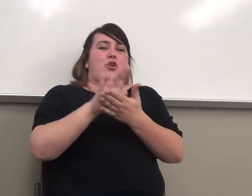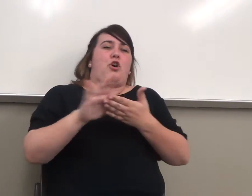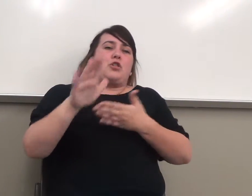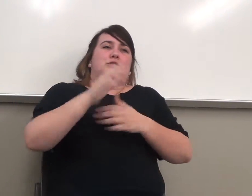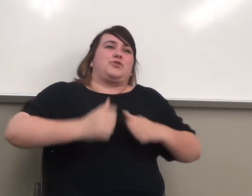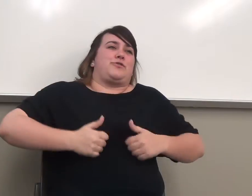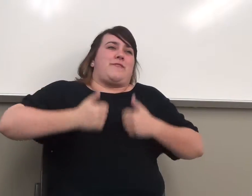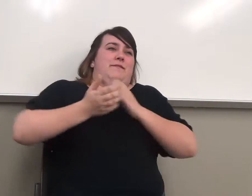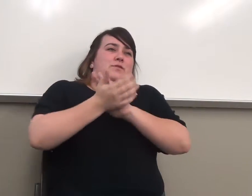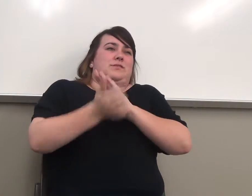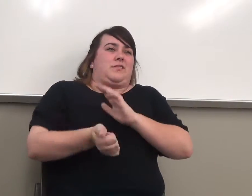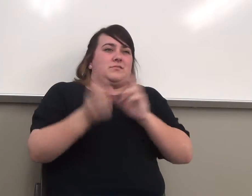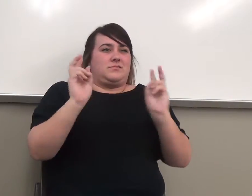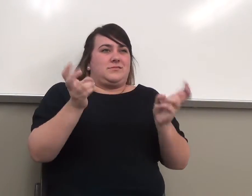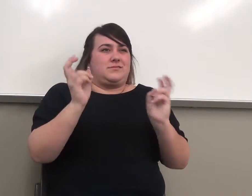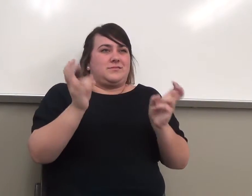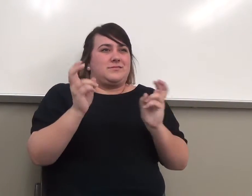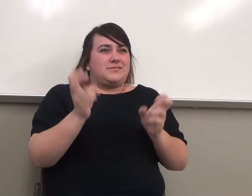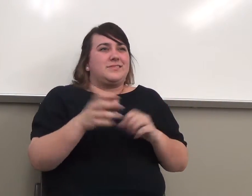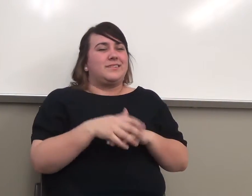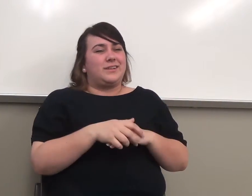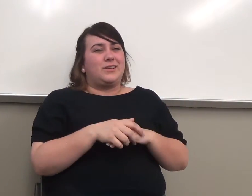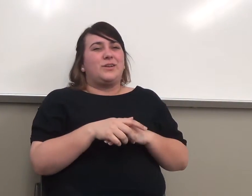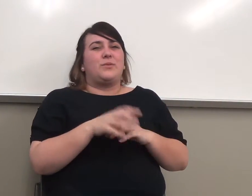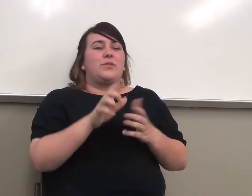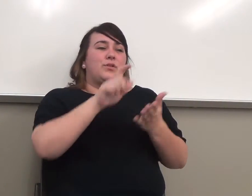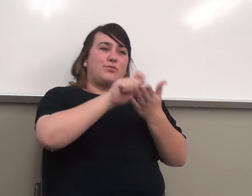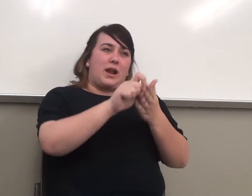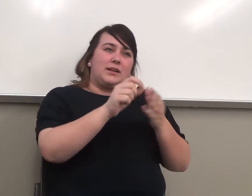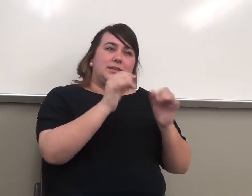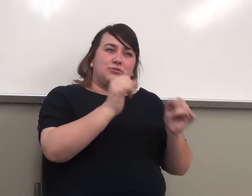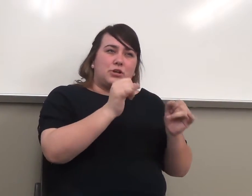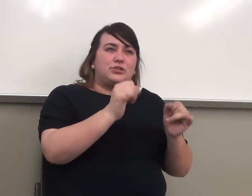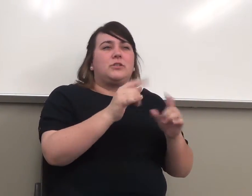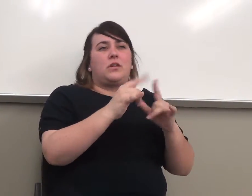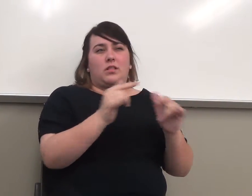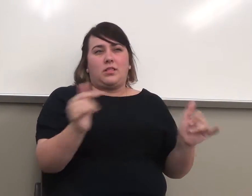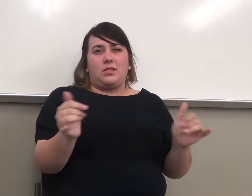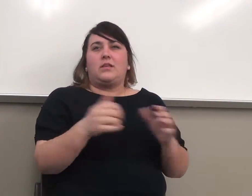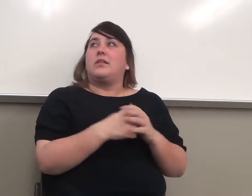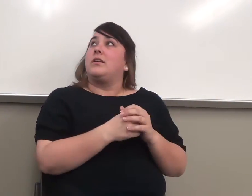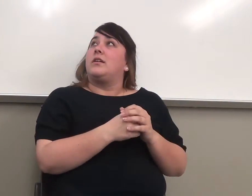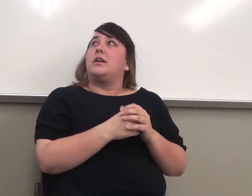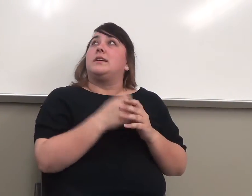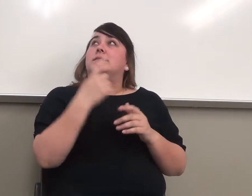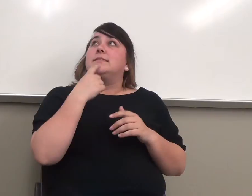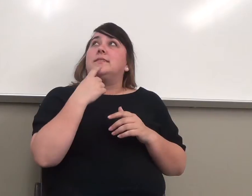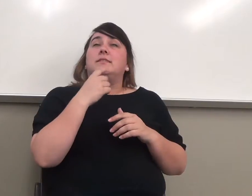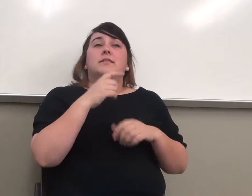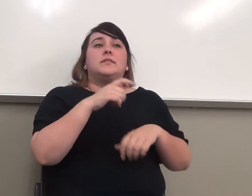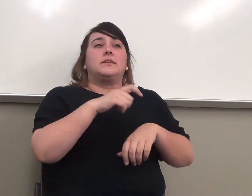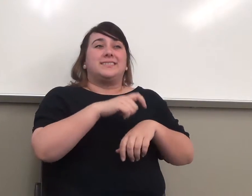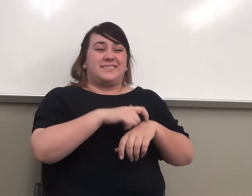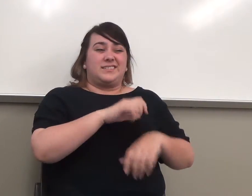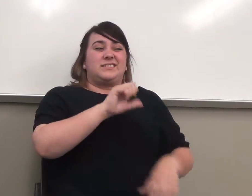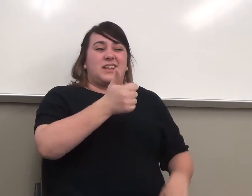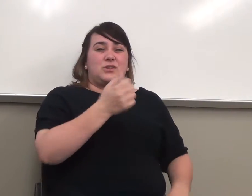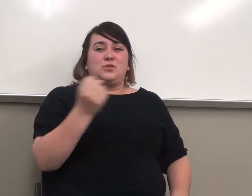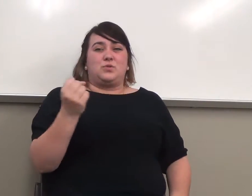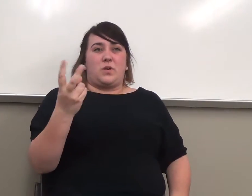skills along with the writing instruction. It says 10 to 12 here and 10 to 11